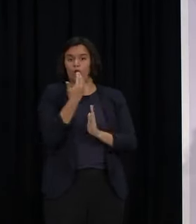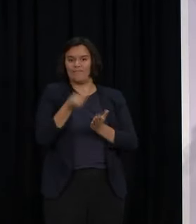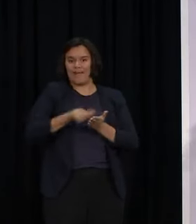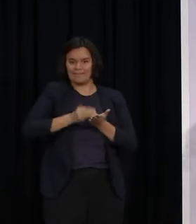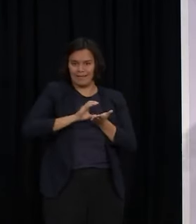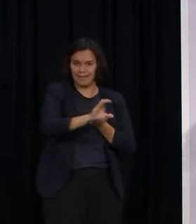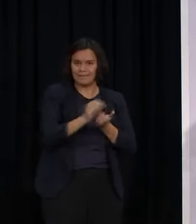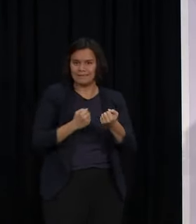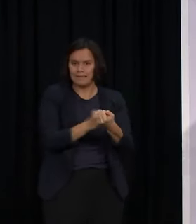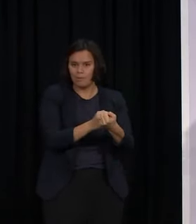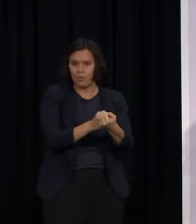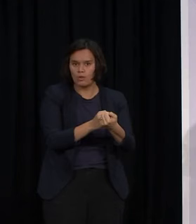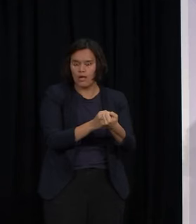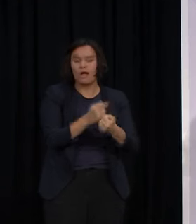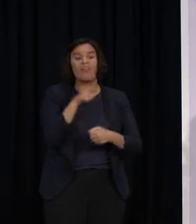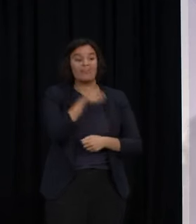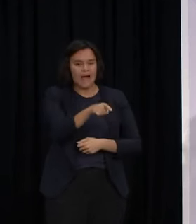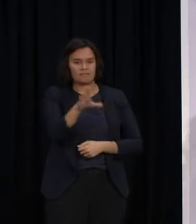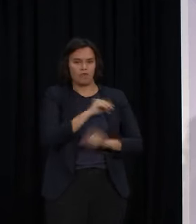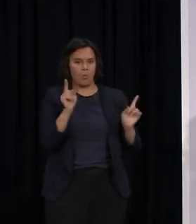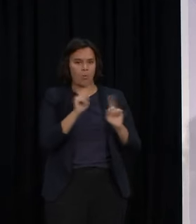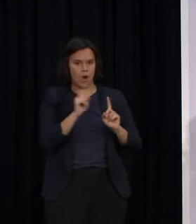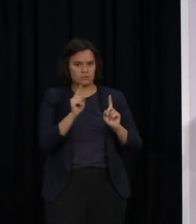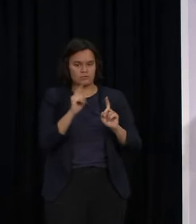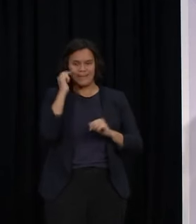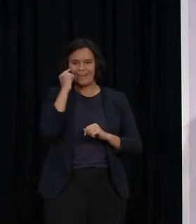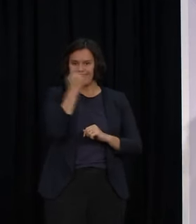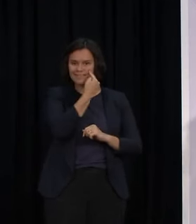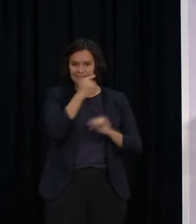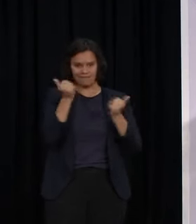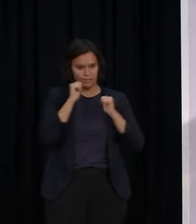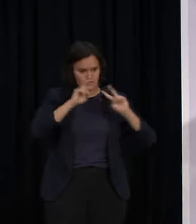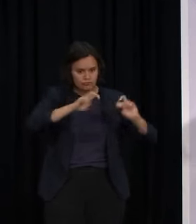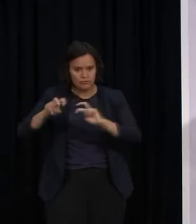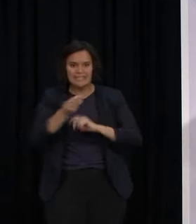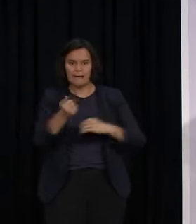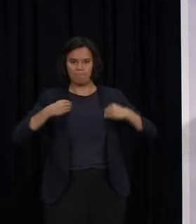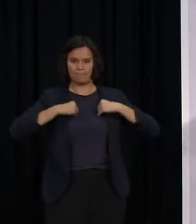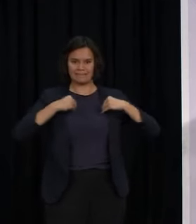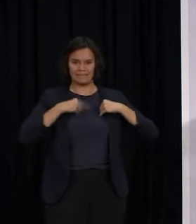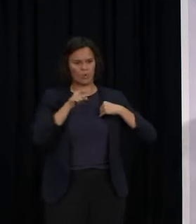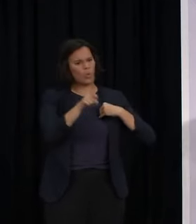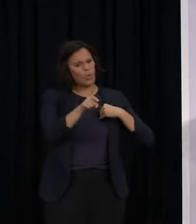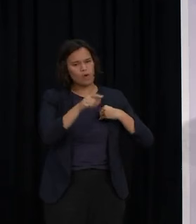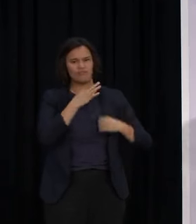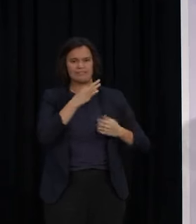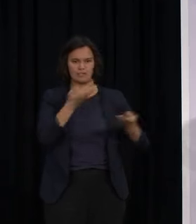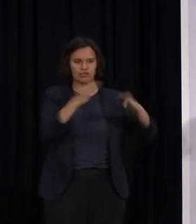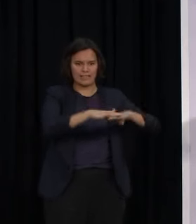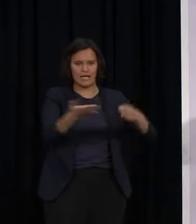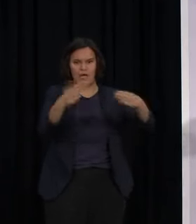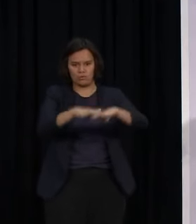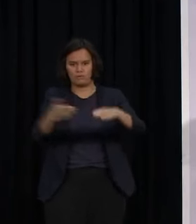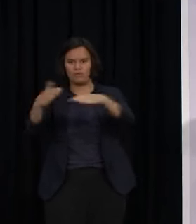what's happened under the red settings we've got viable businesses who whose existence frankly is at risk now. We don't want the scarring